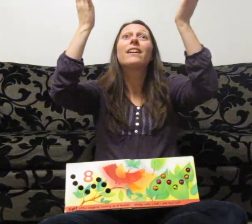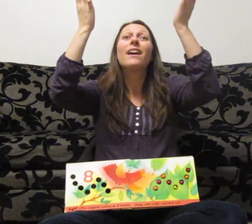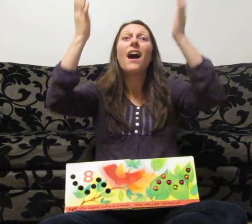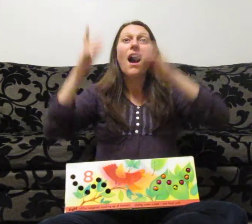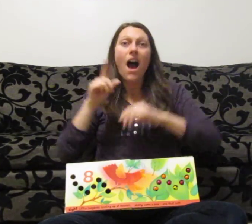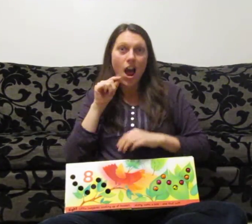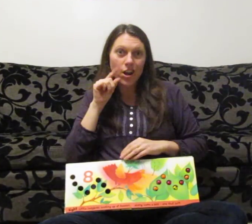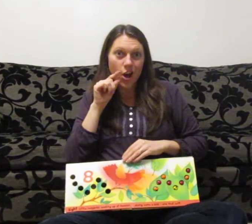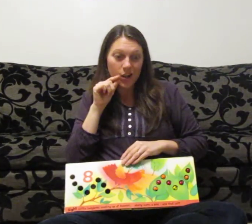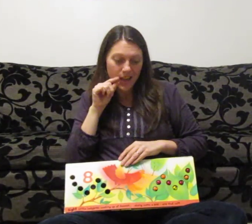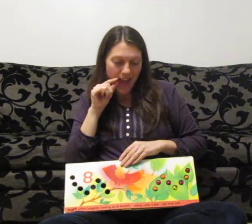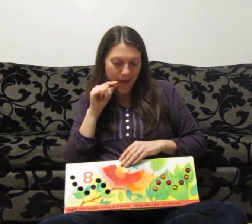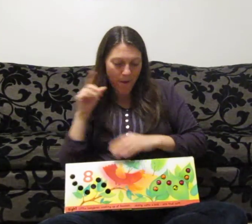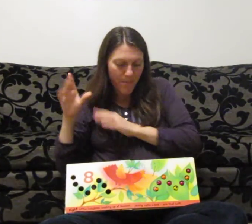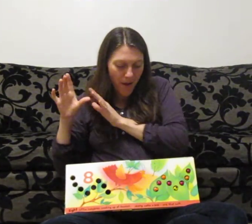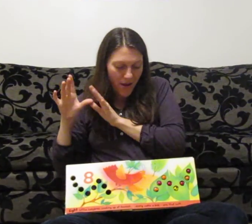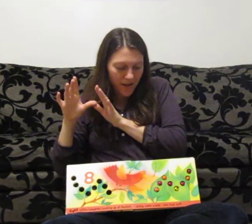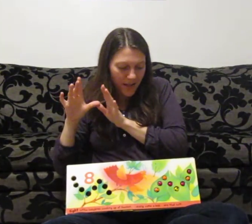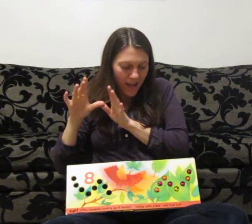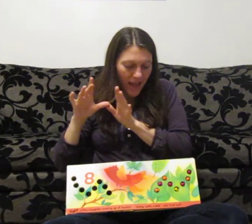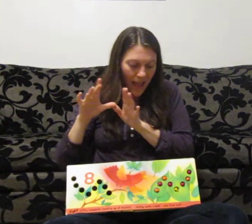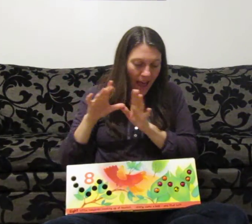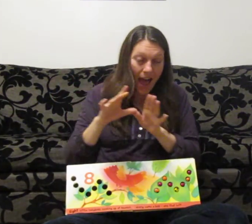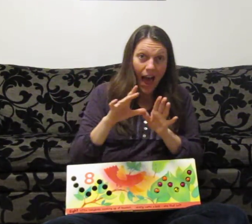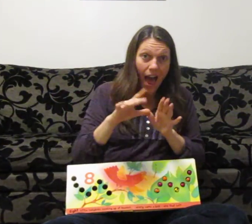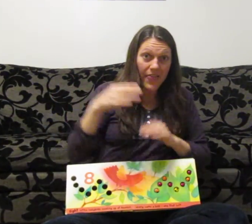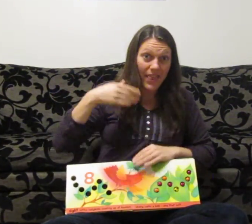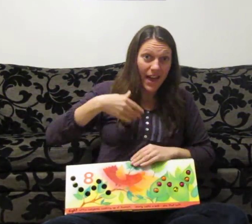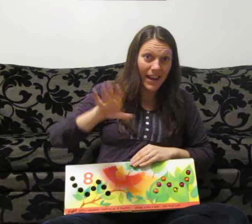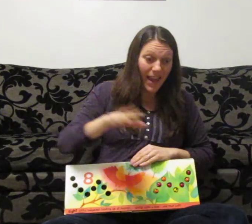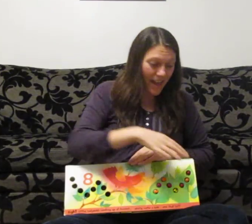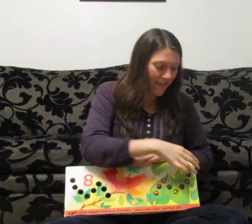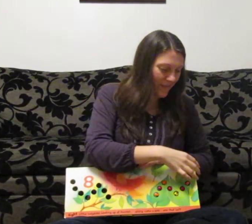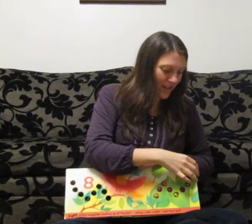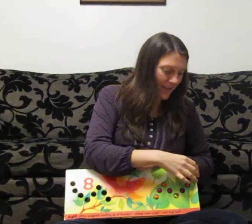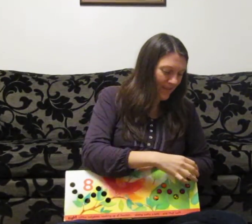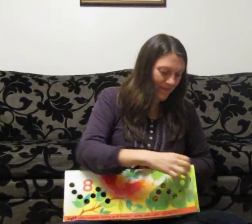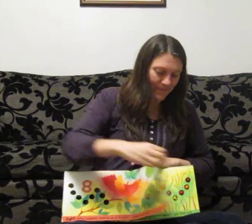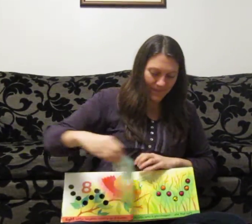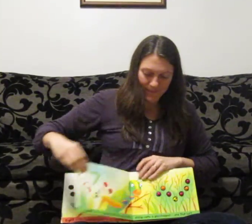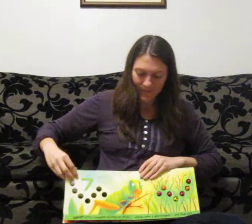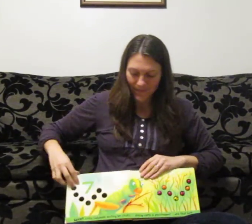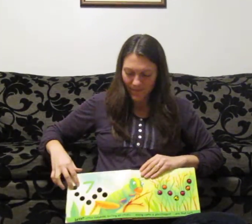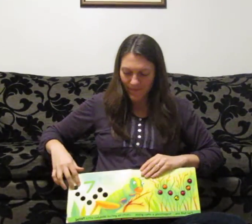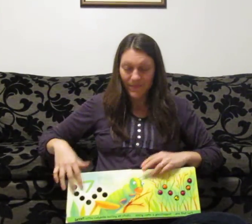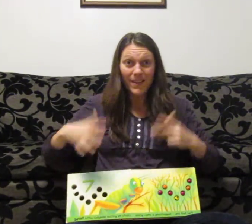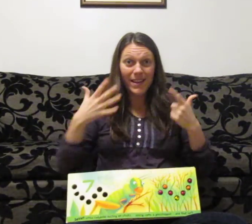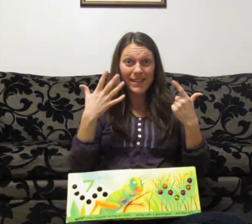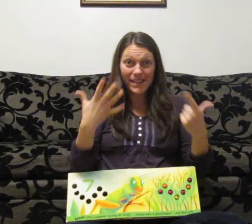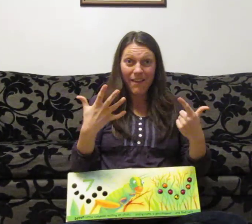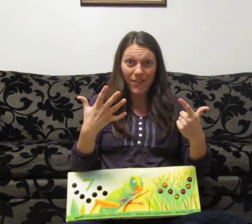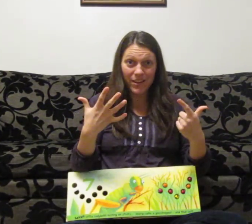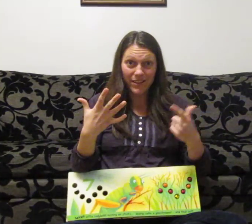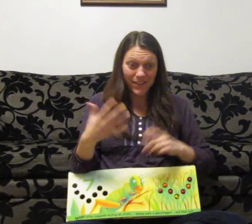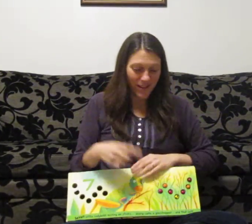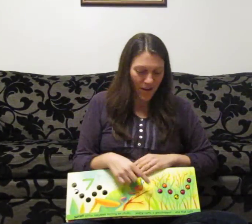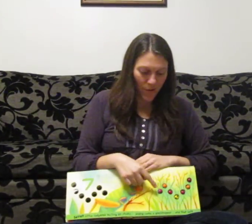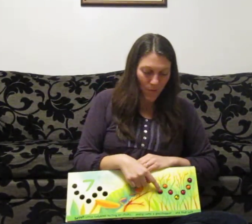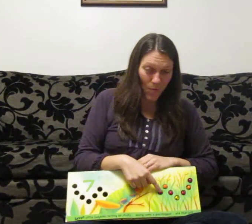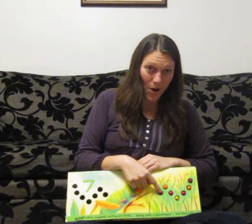Along came a bird and that left seven. One,